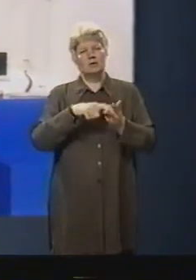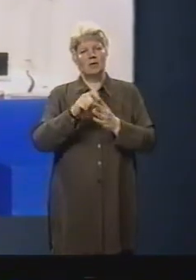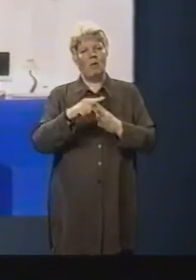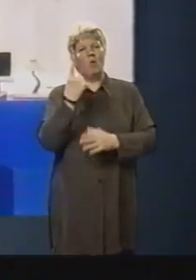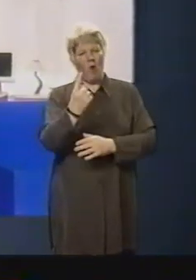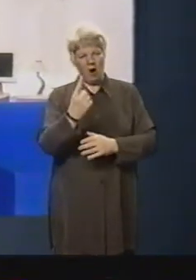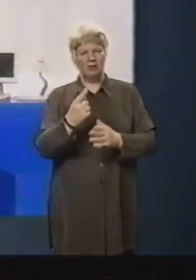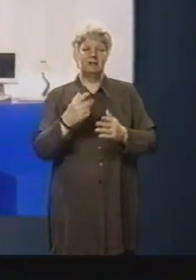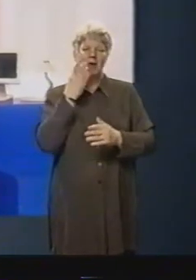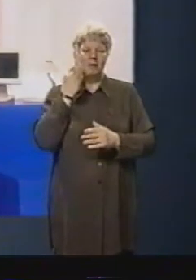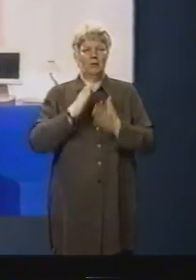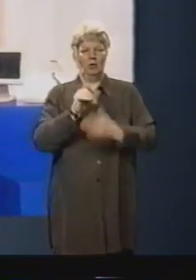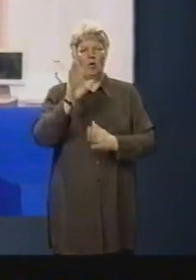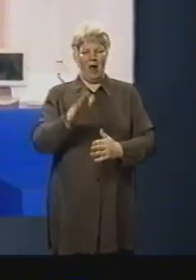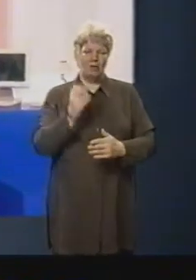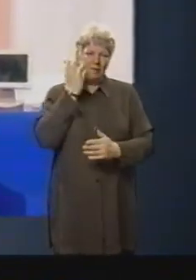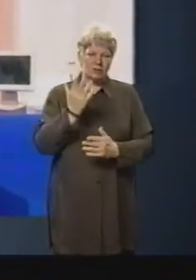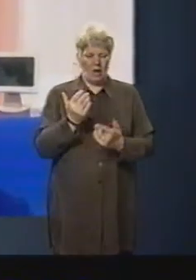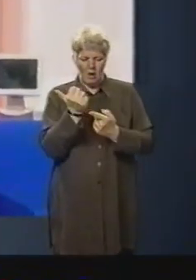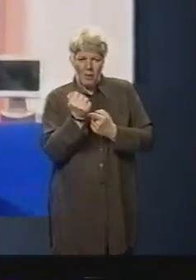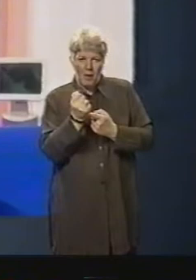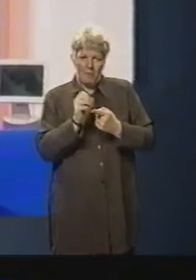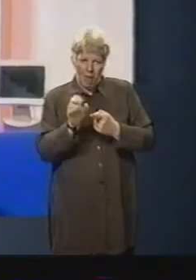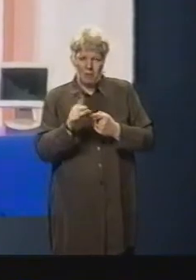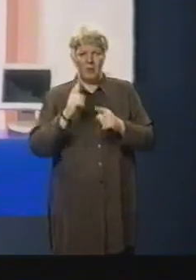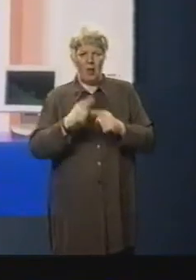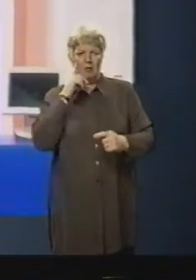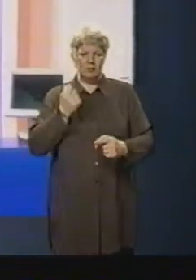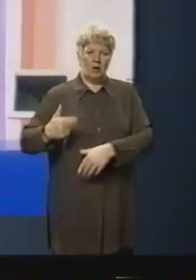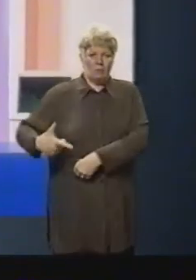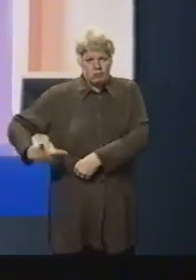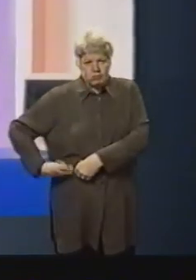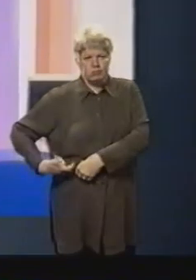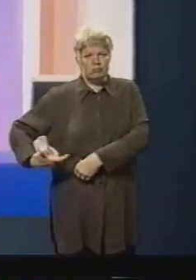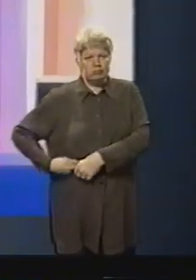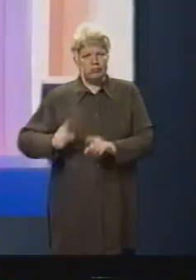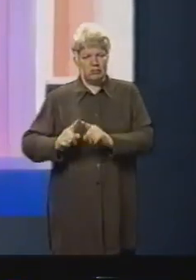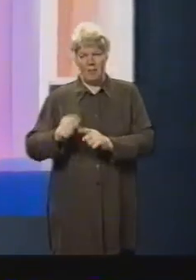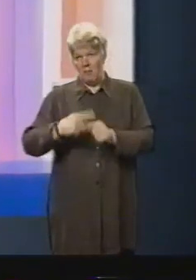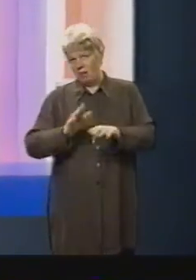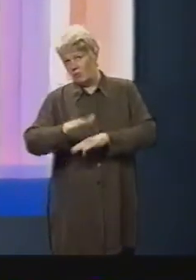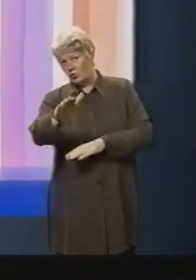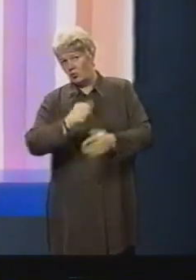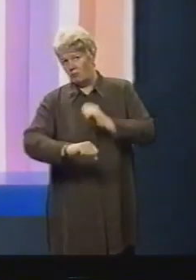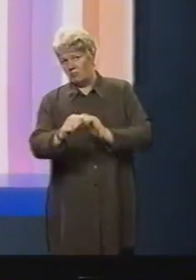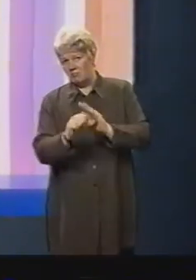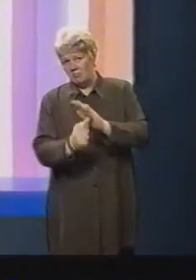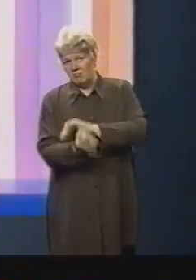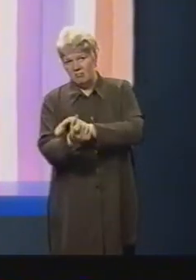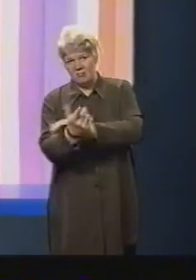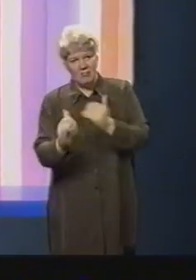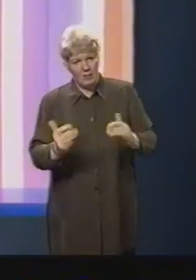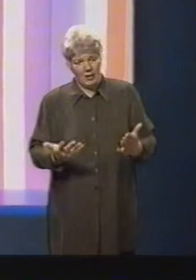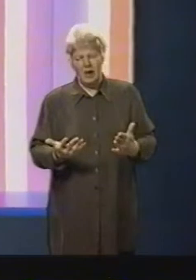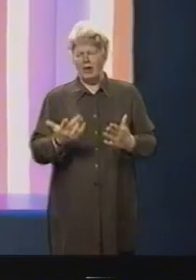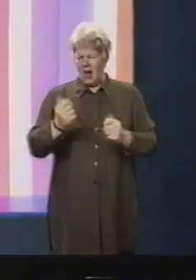blood tests and insulin injections and the prospect of long term complications. Now, the holy grail of diabetes research is